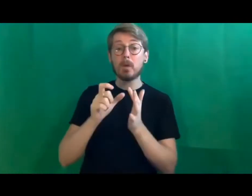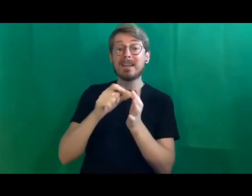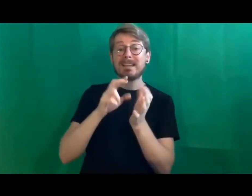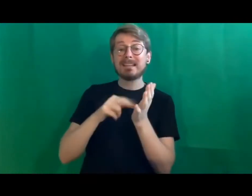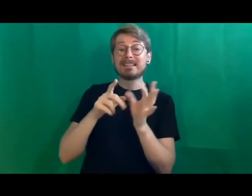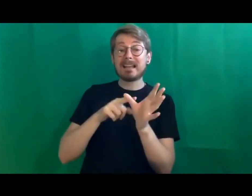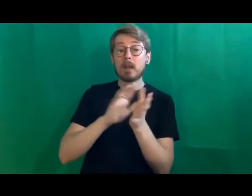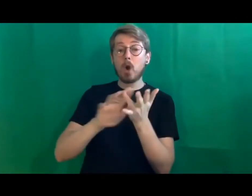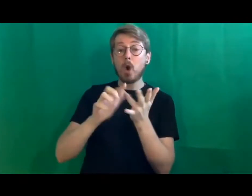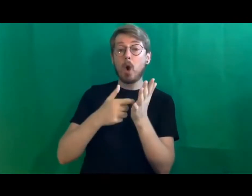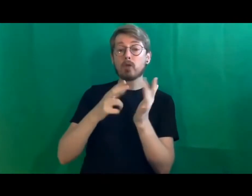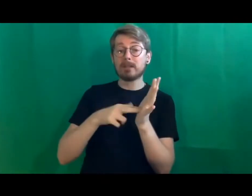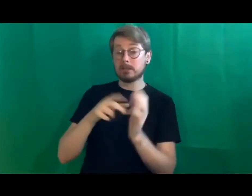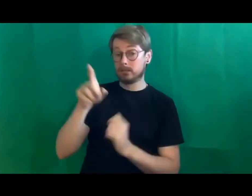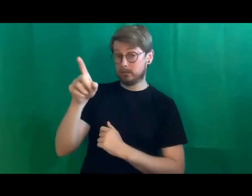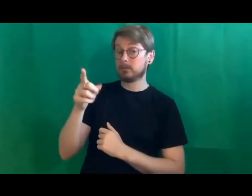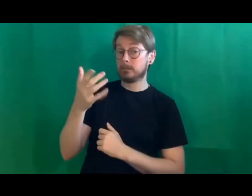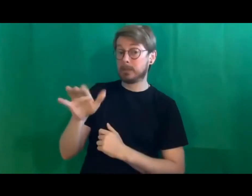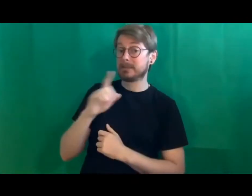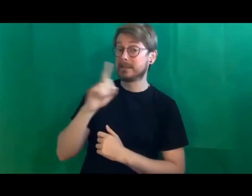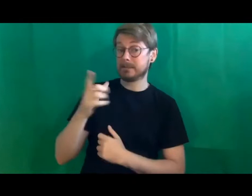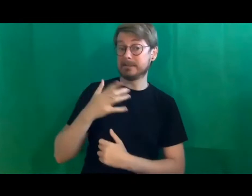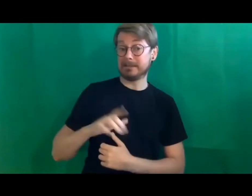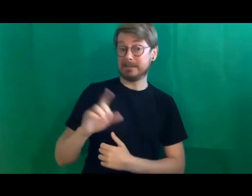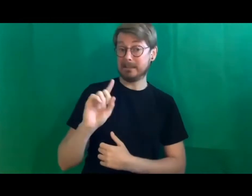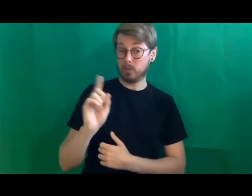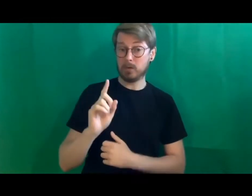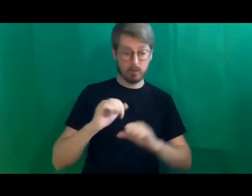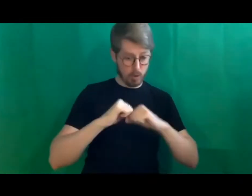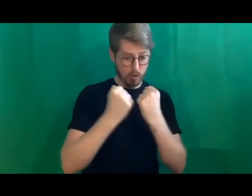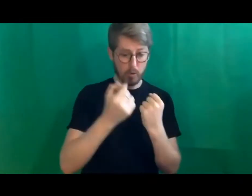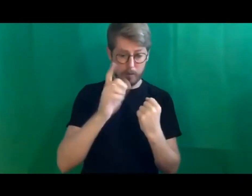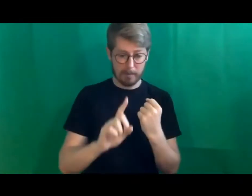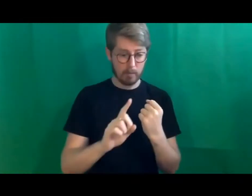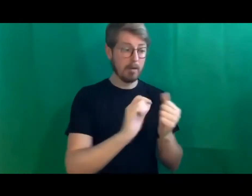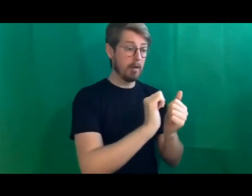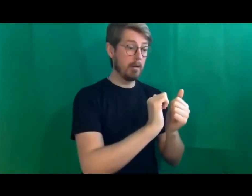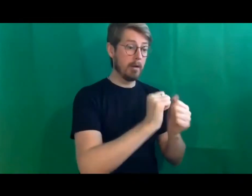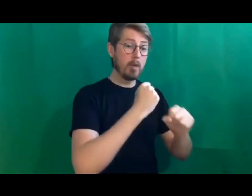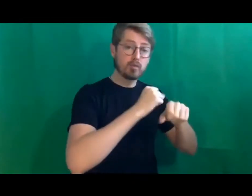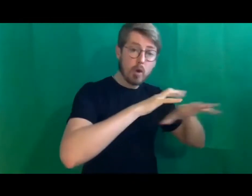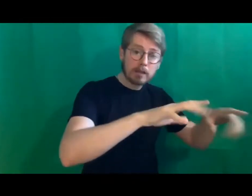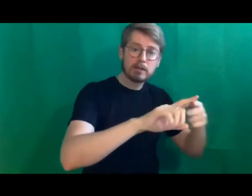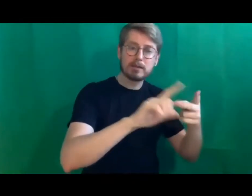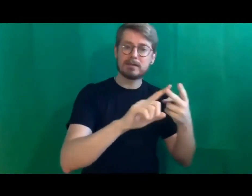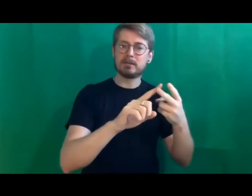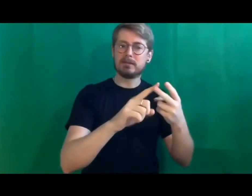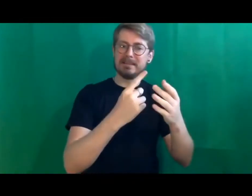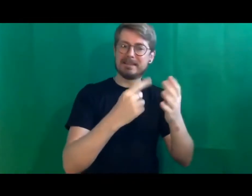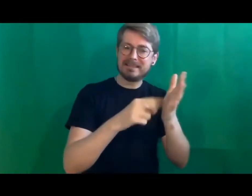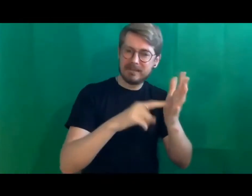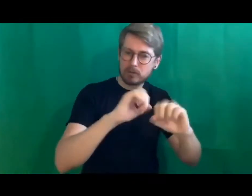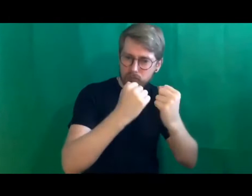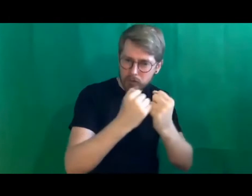there was a suggestion that we need a cohort of people from broadcasters, freelancer groups and indies who meet regularly. That's